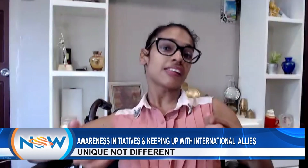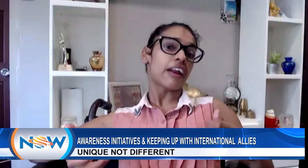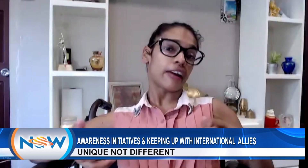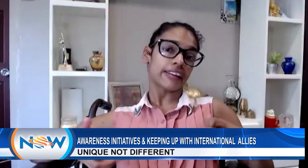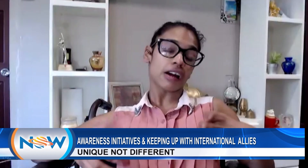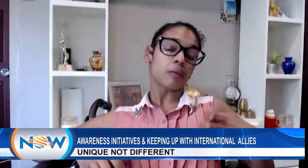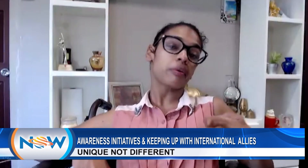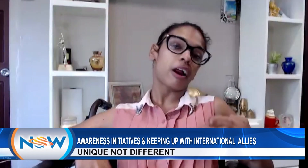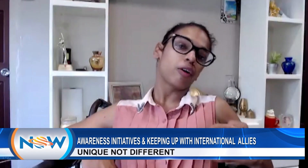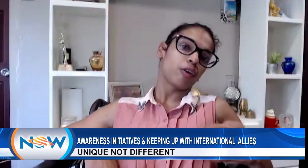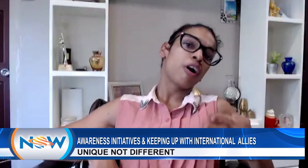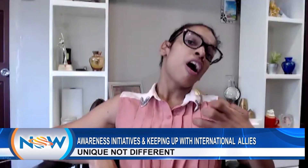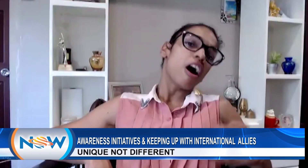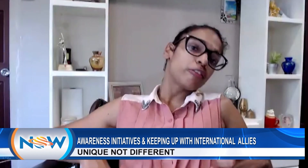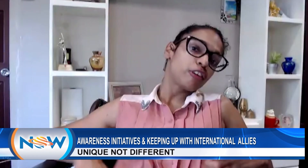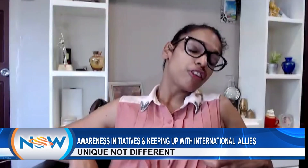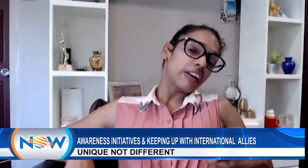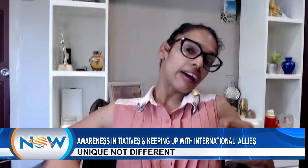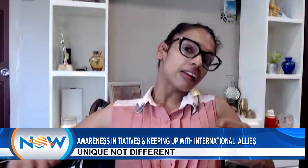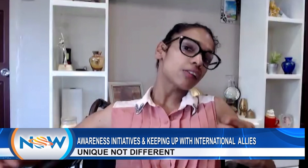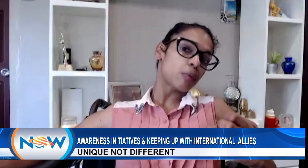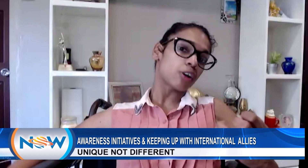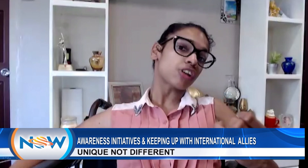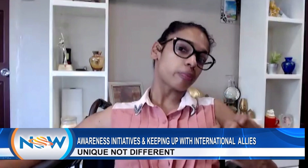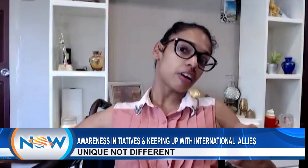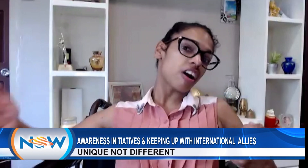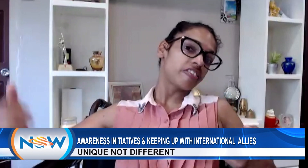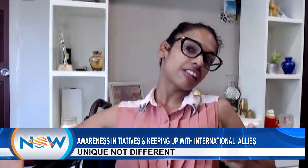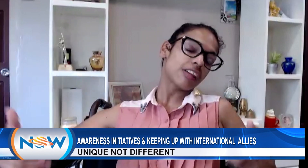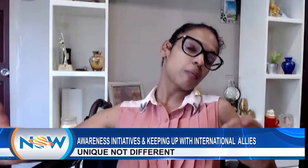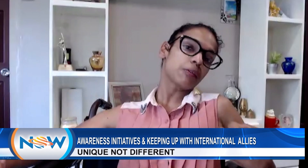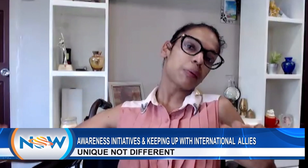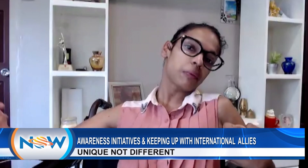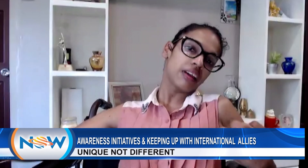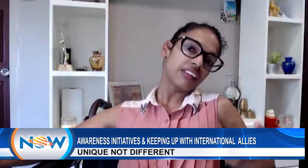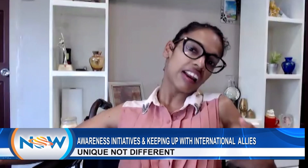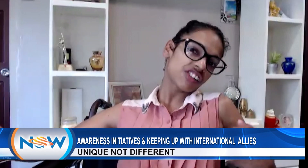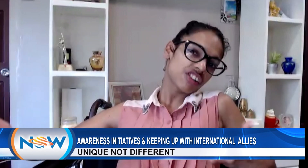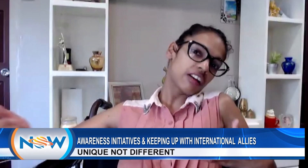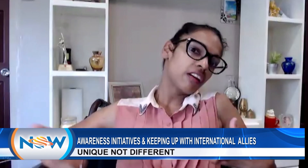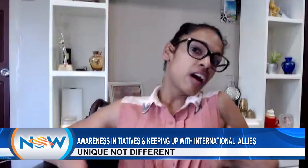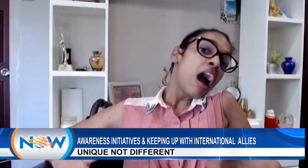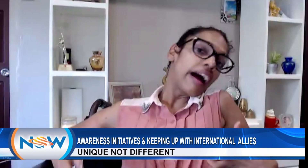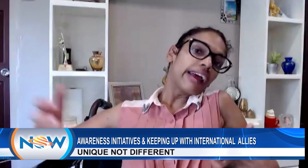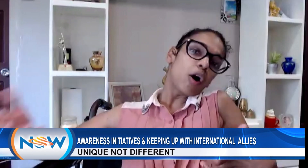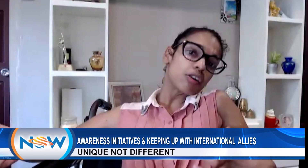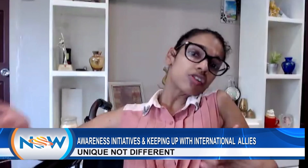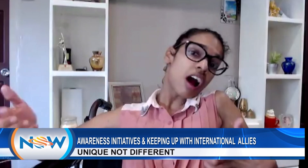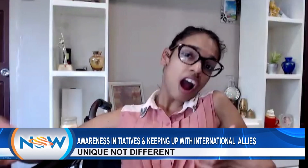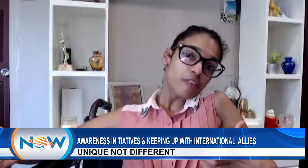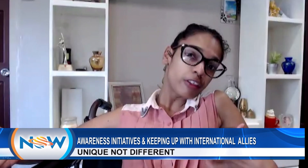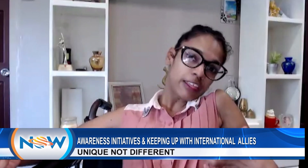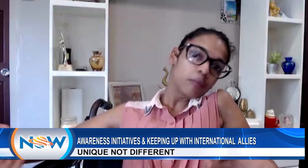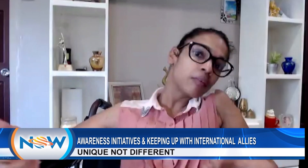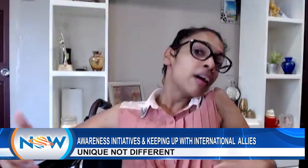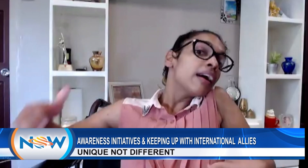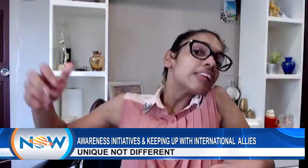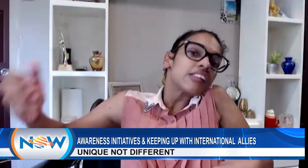the Director and P.R.O. of the Trinidad and Tobago Chapter of Disabled People International. And I also have with him his